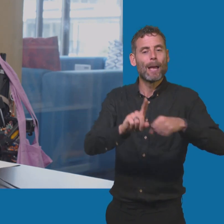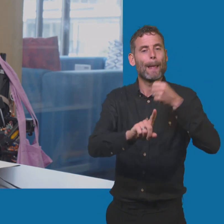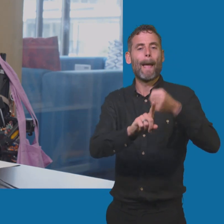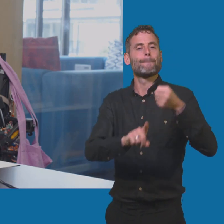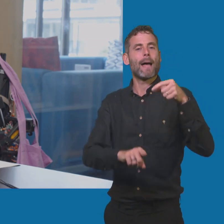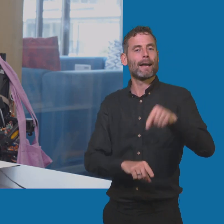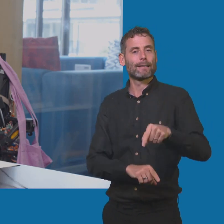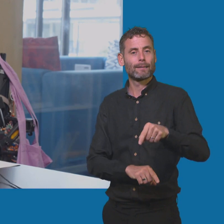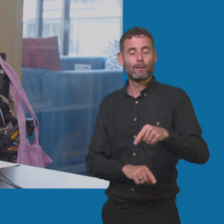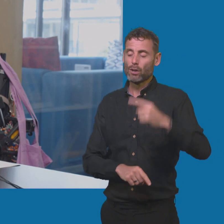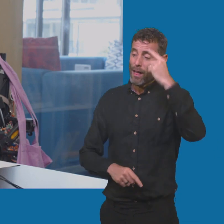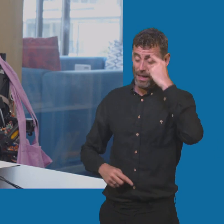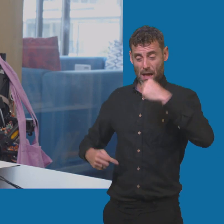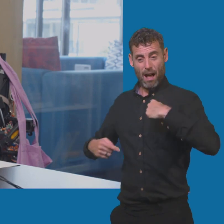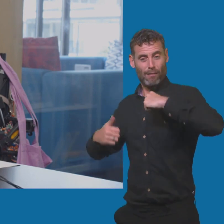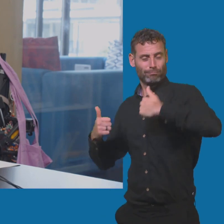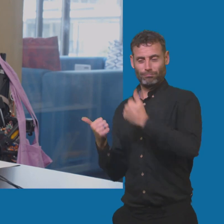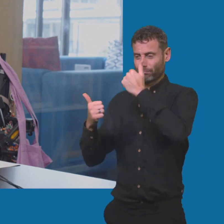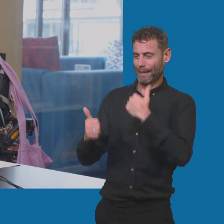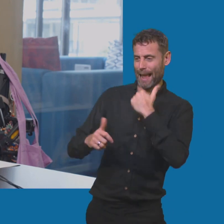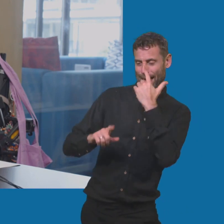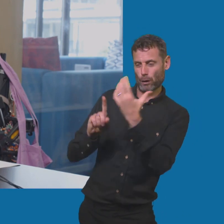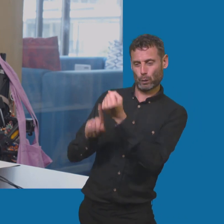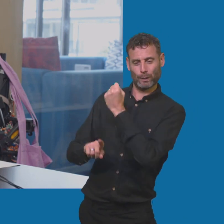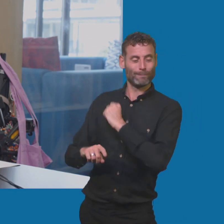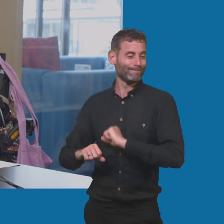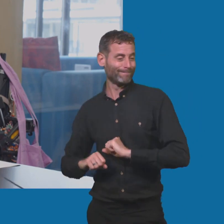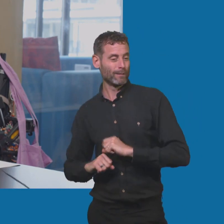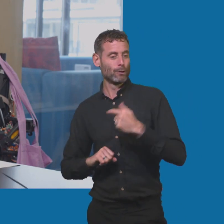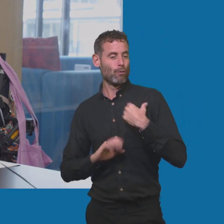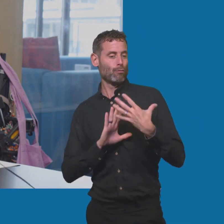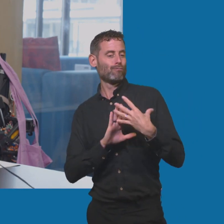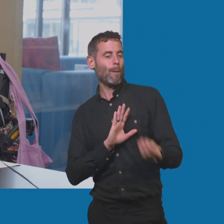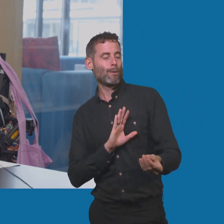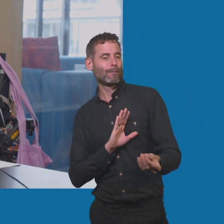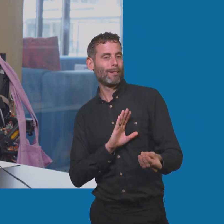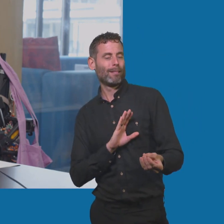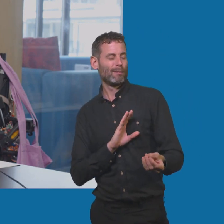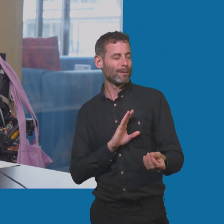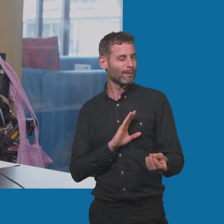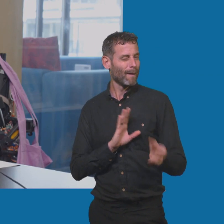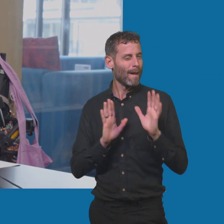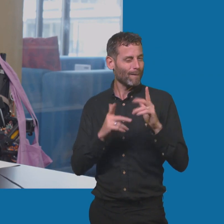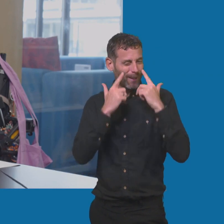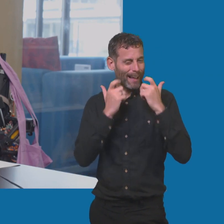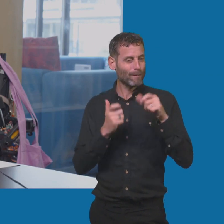to go, I've done it so this is your role model. So what advice would you give to our community